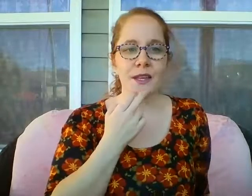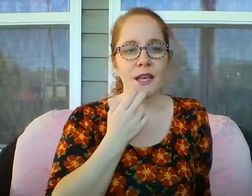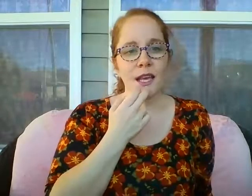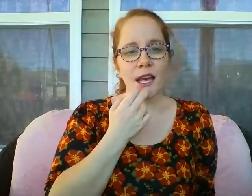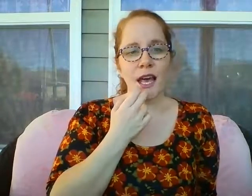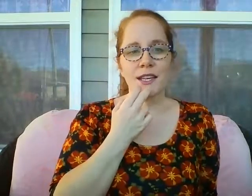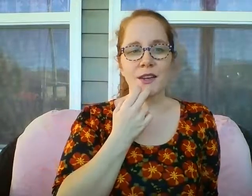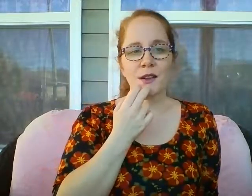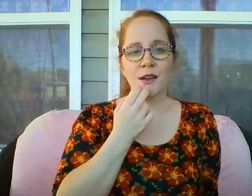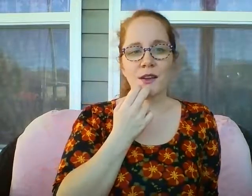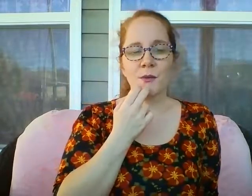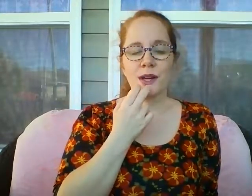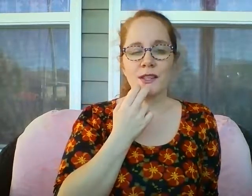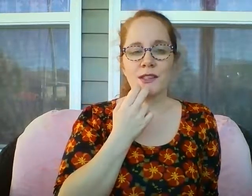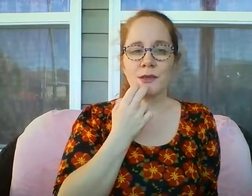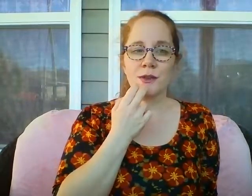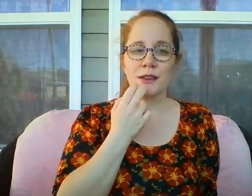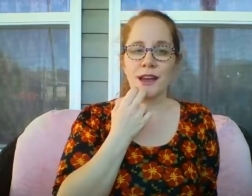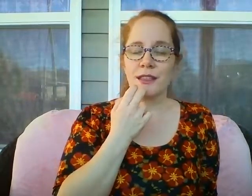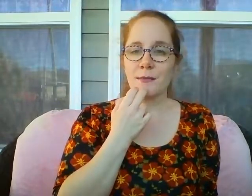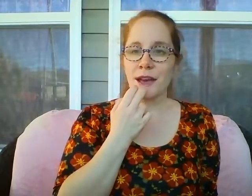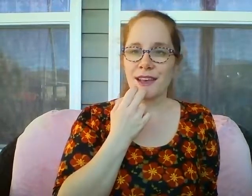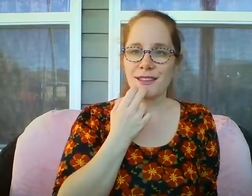I no longer wish to regret the past.